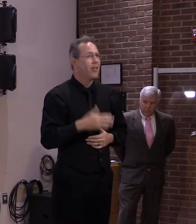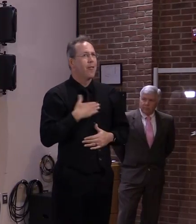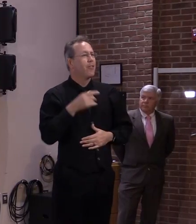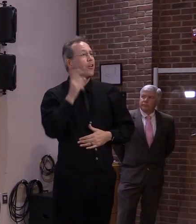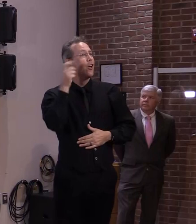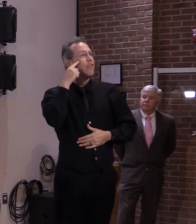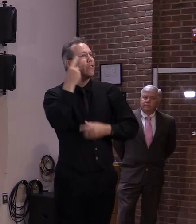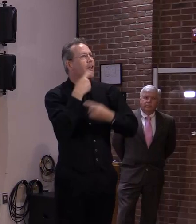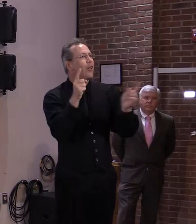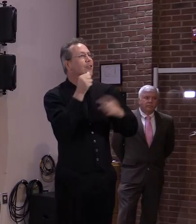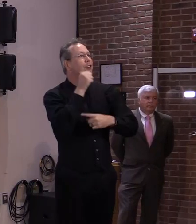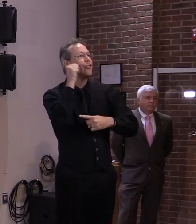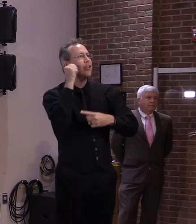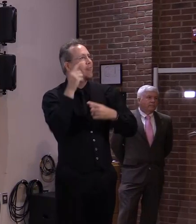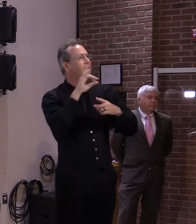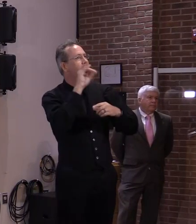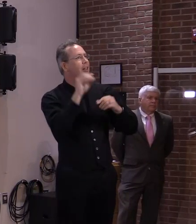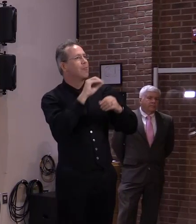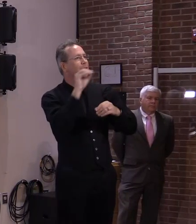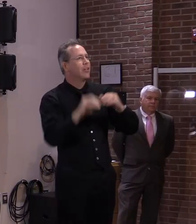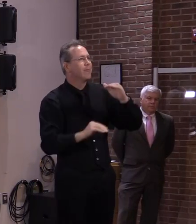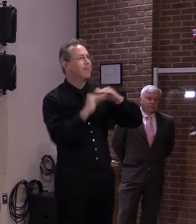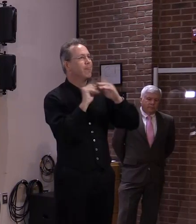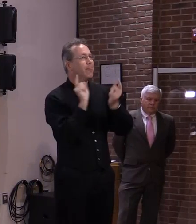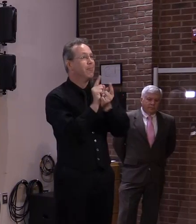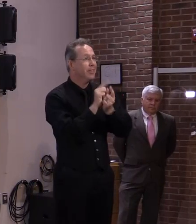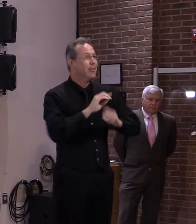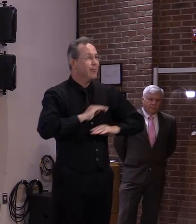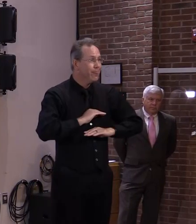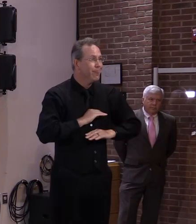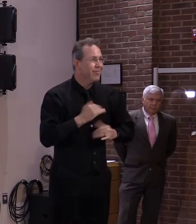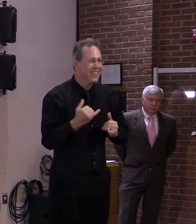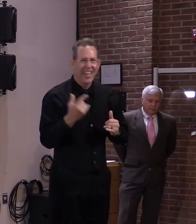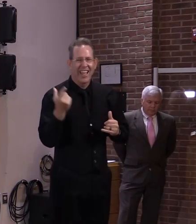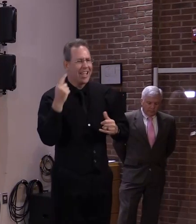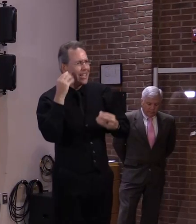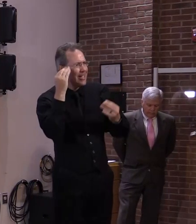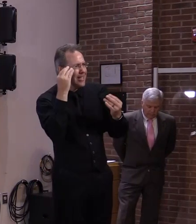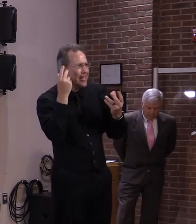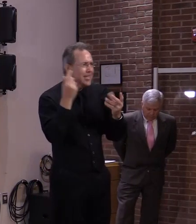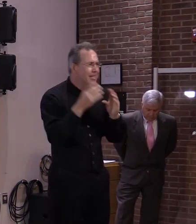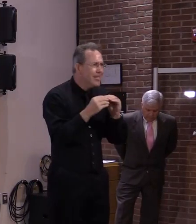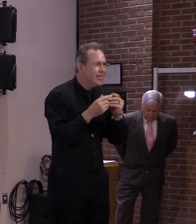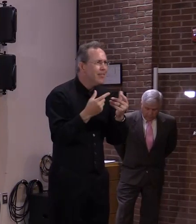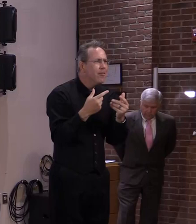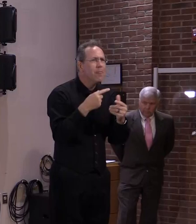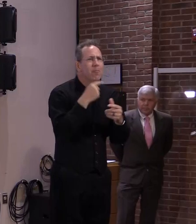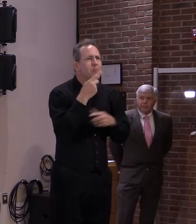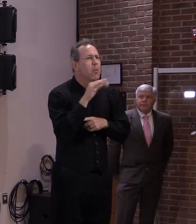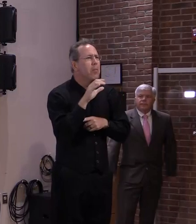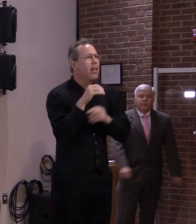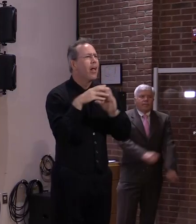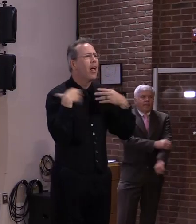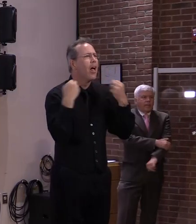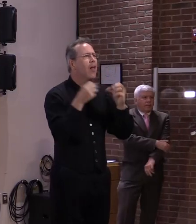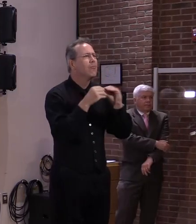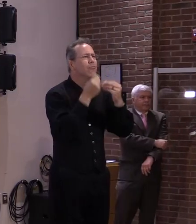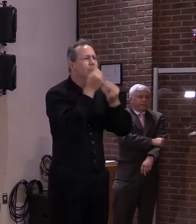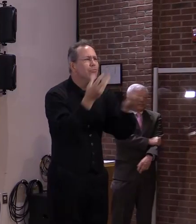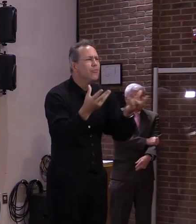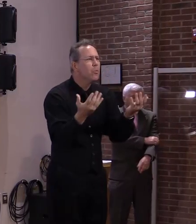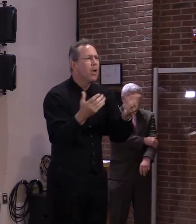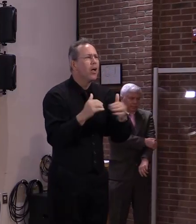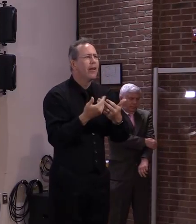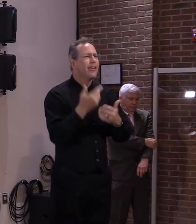One of the tricky things about the field of public health is that we almost never get to a point where a disease is completely gone.